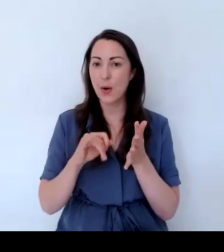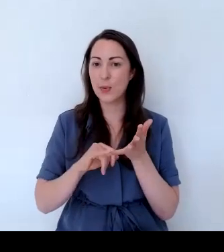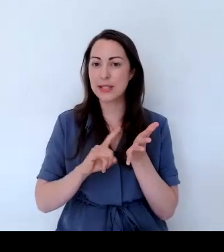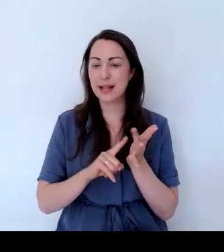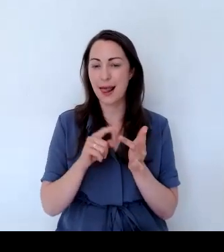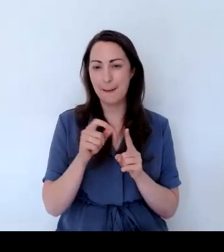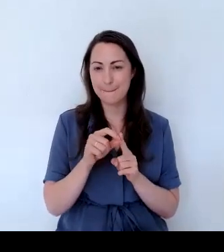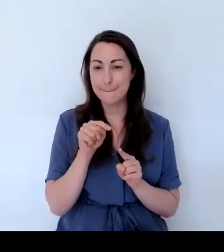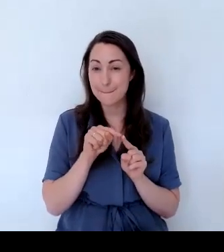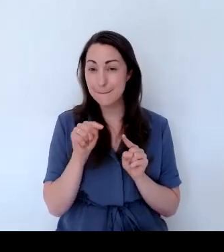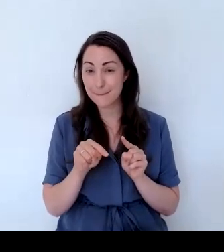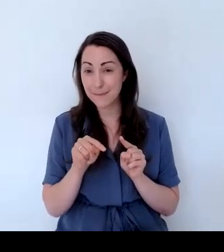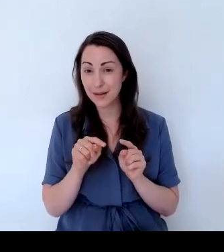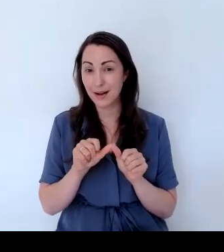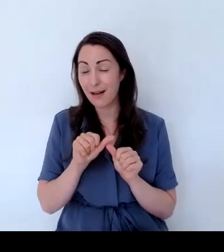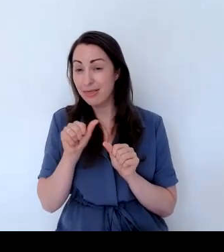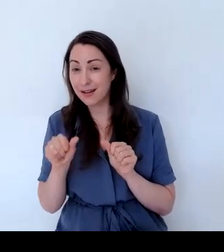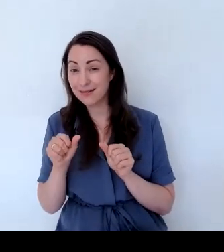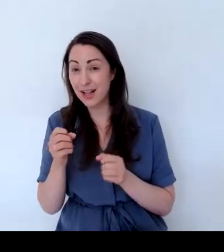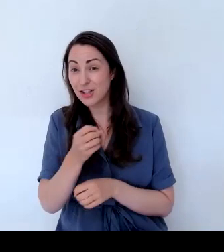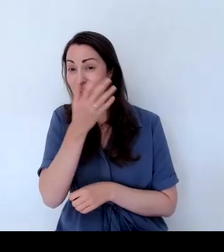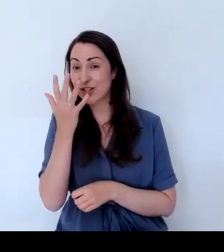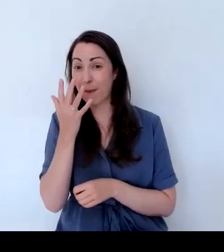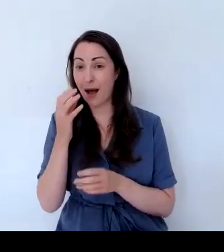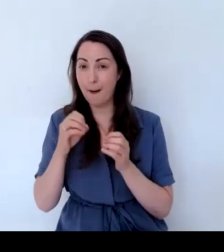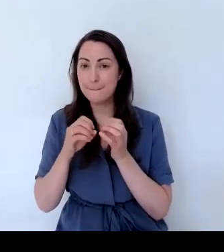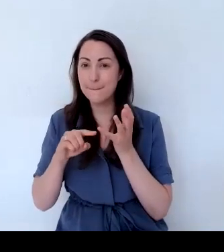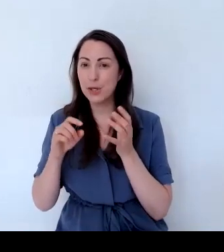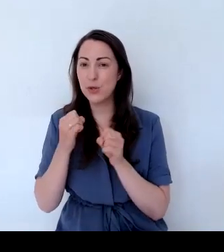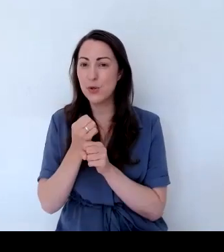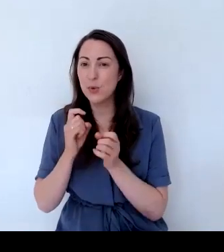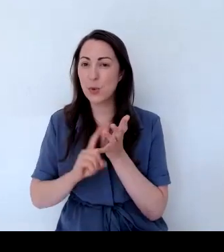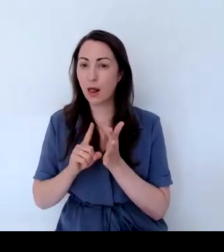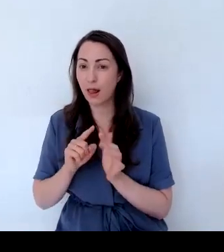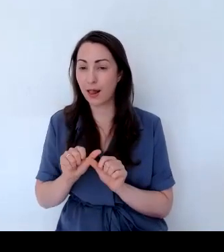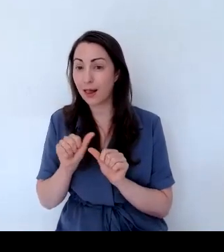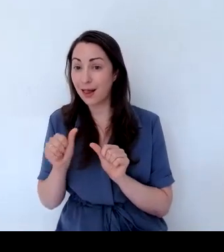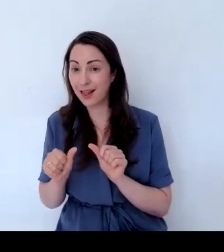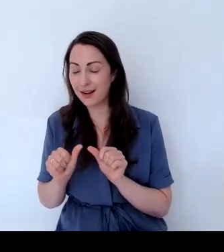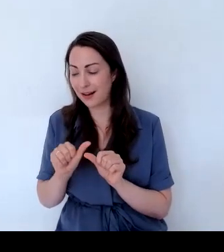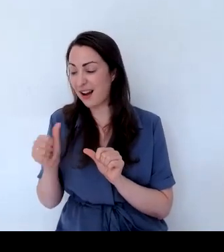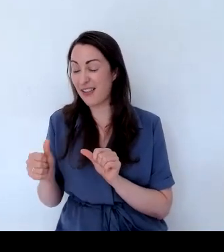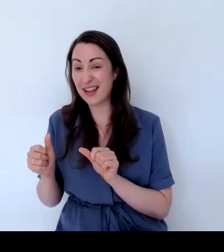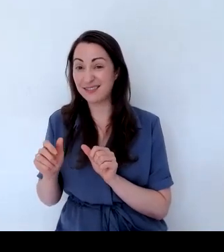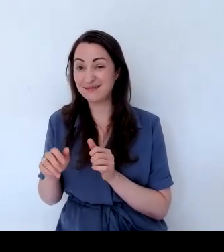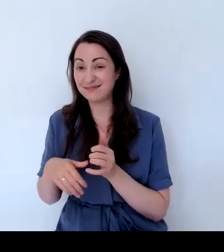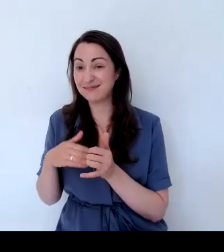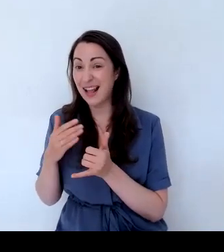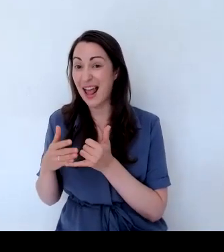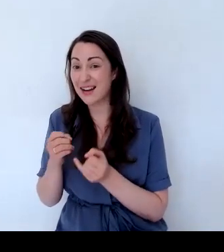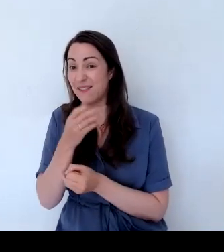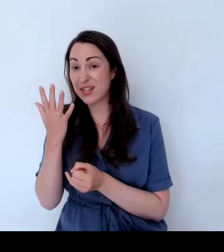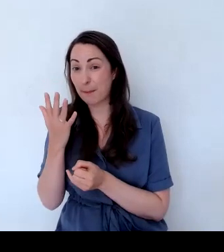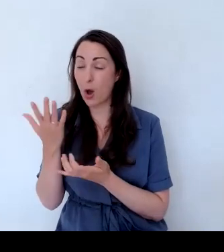bugle coming on now into summer. And then late summer and into autumn, you've got the astilbe. So